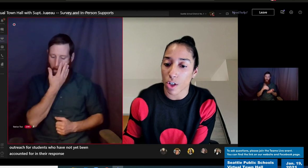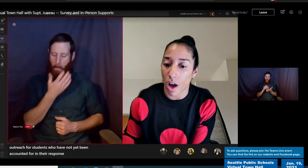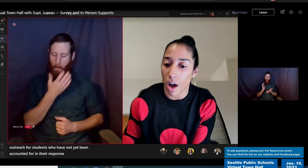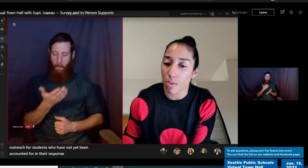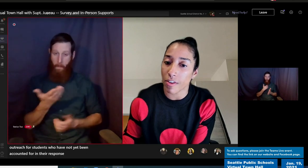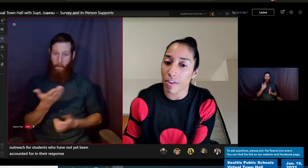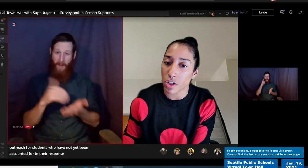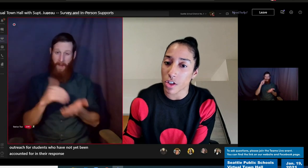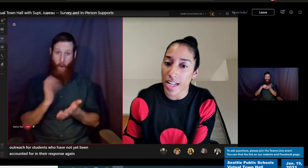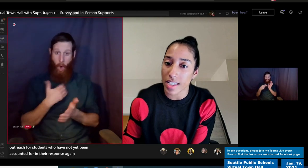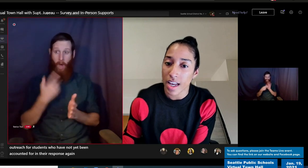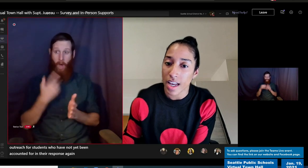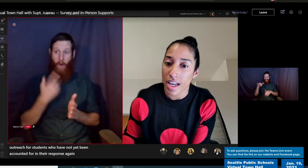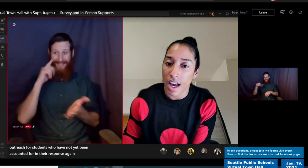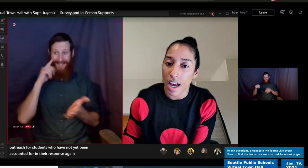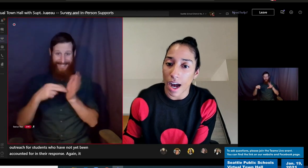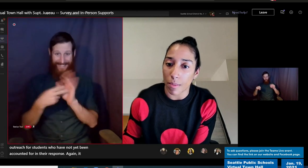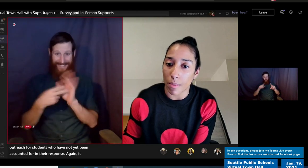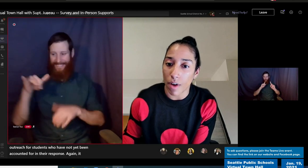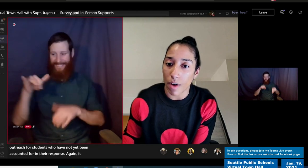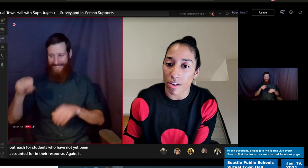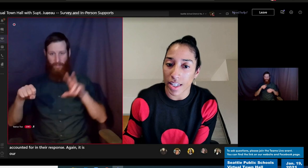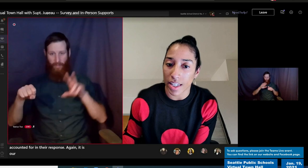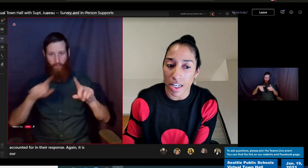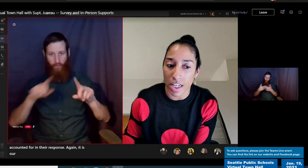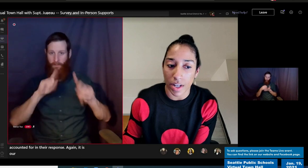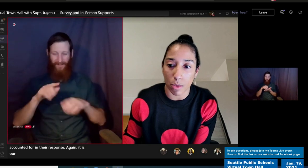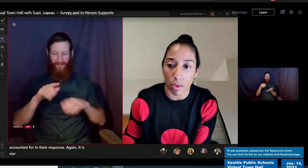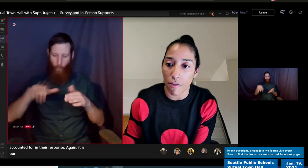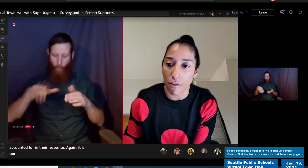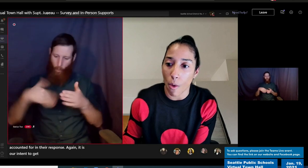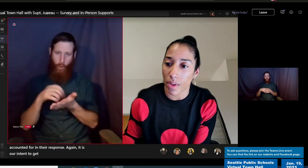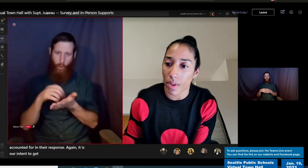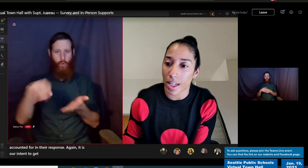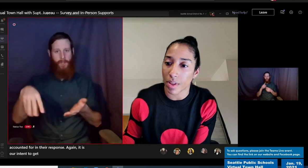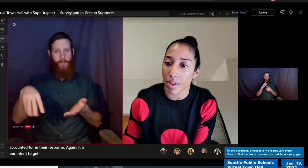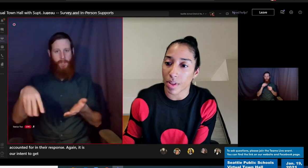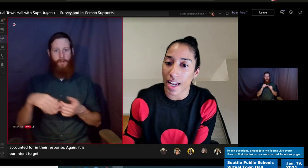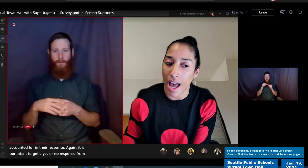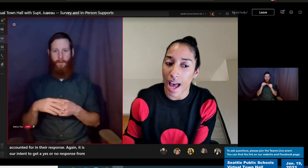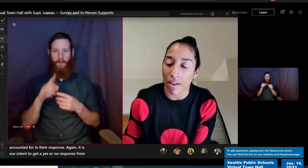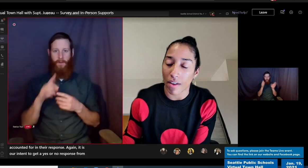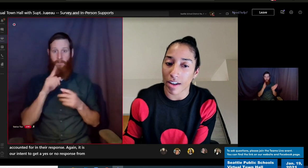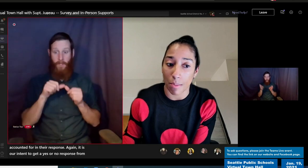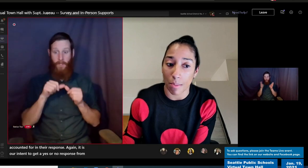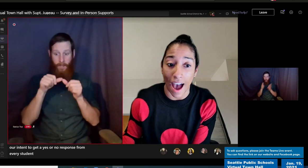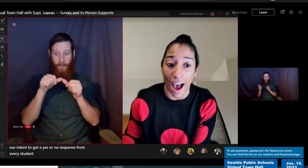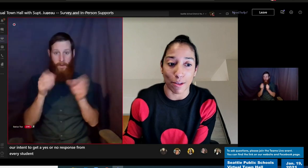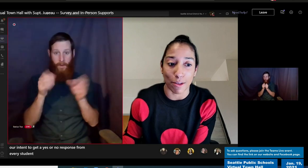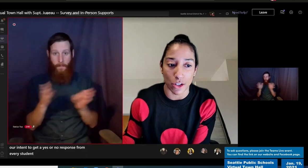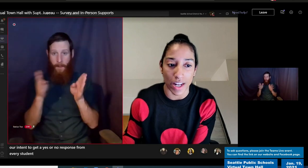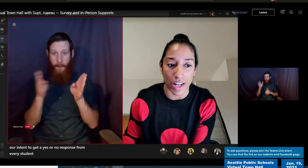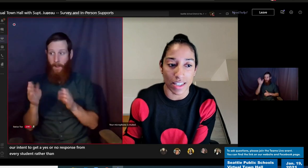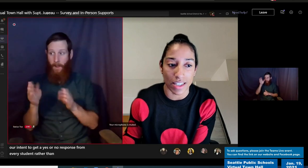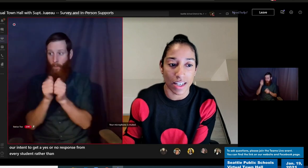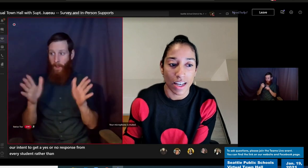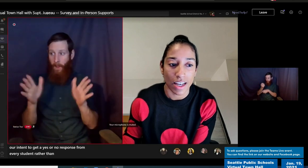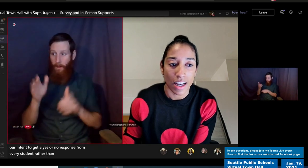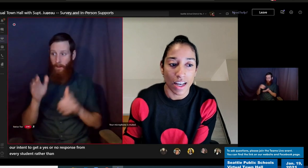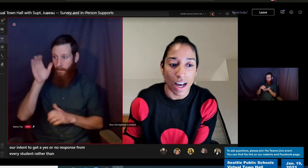response from every student rather than continuing to move forward with any planning without hearing back from students.